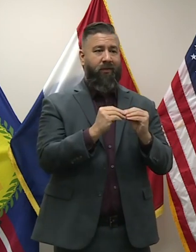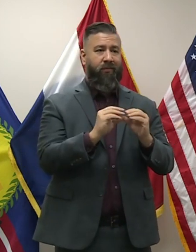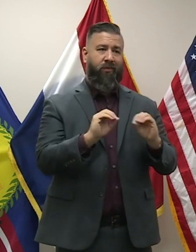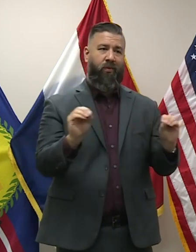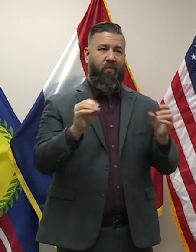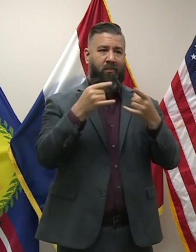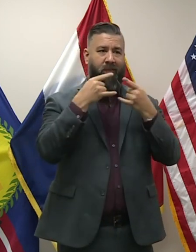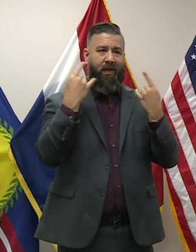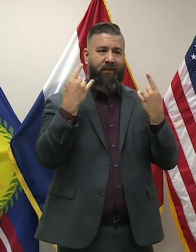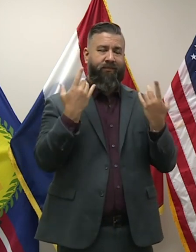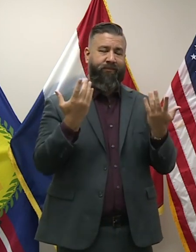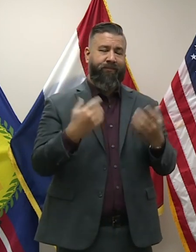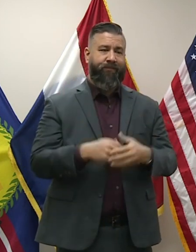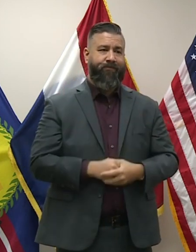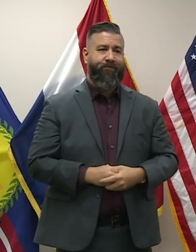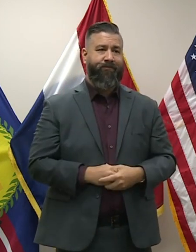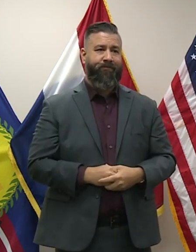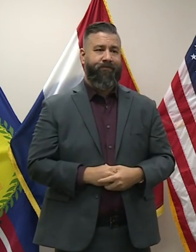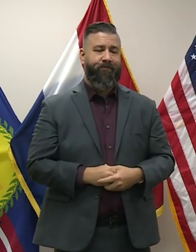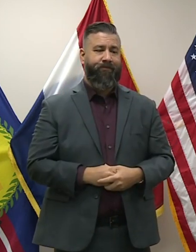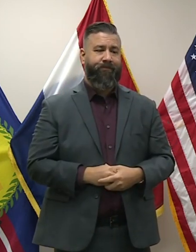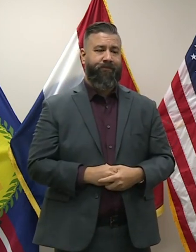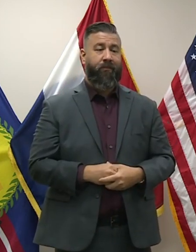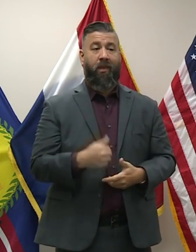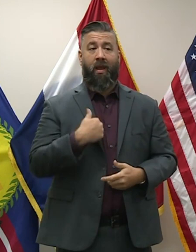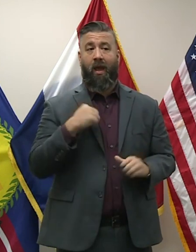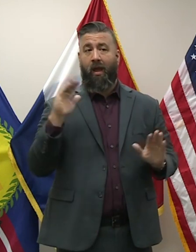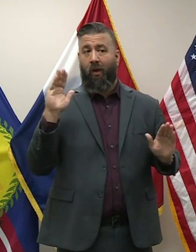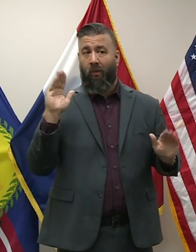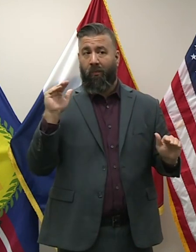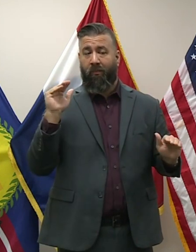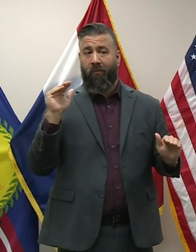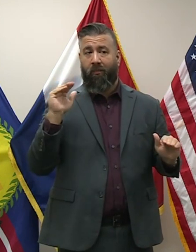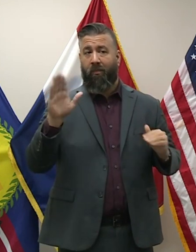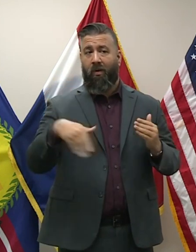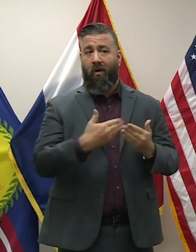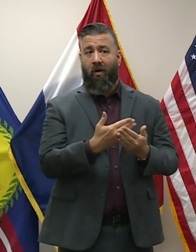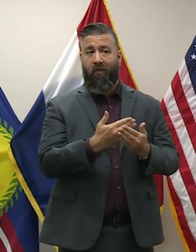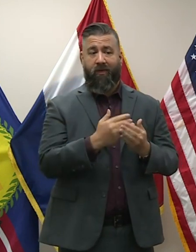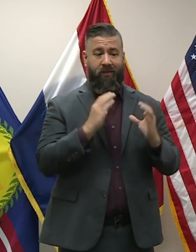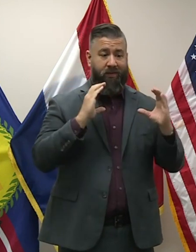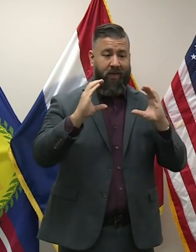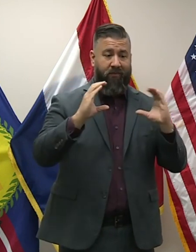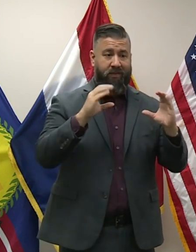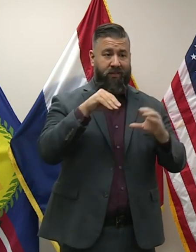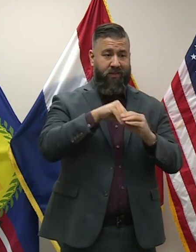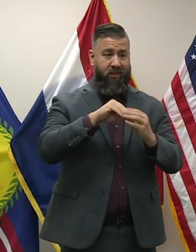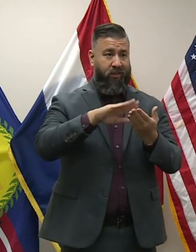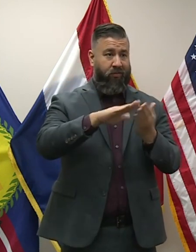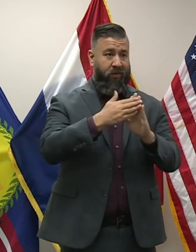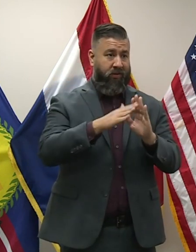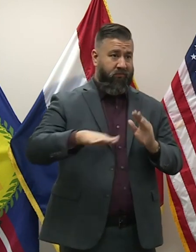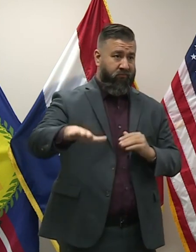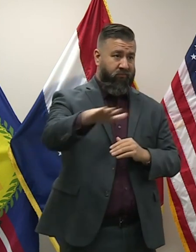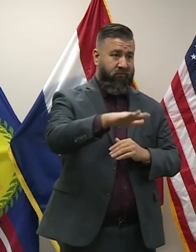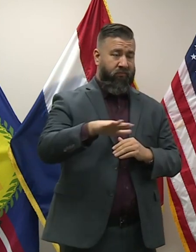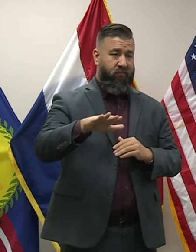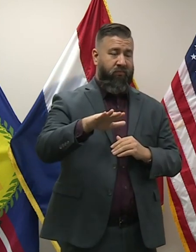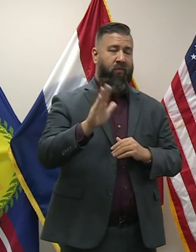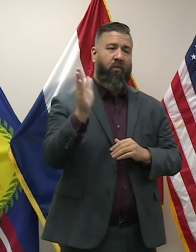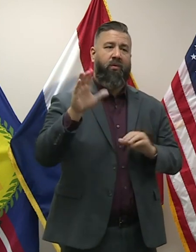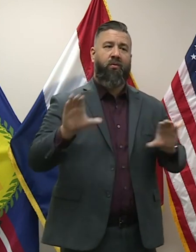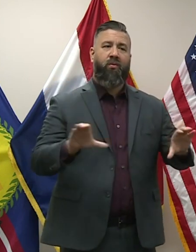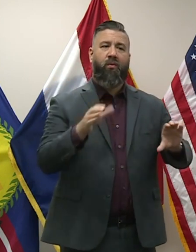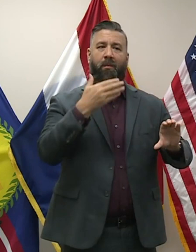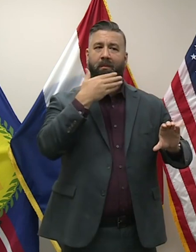without without wearing a mask. And I hope that all of our conversations in the community, we will do our best to